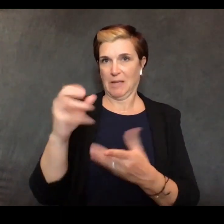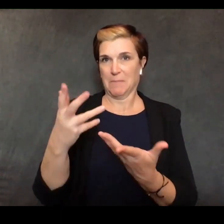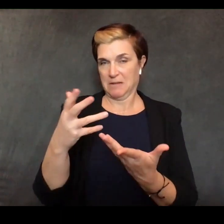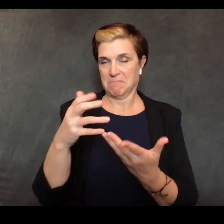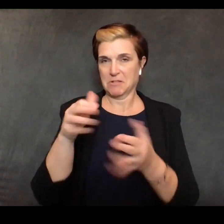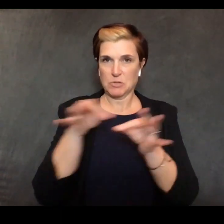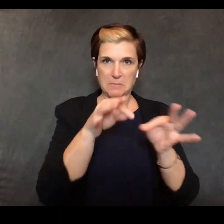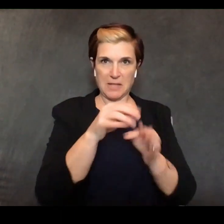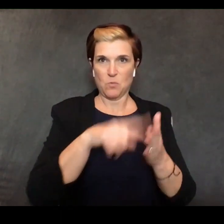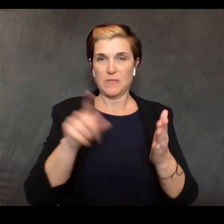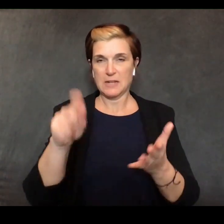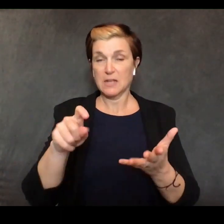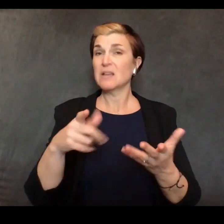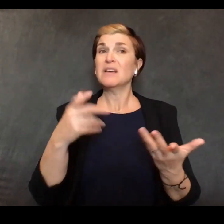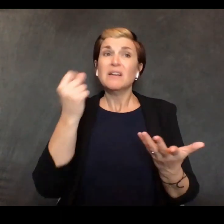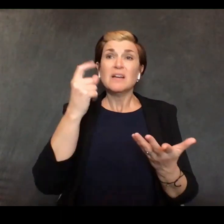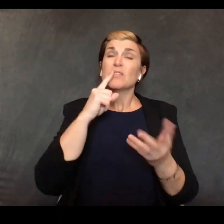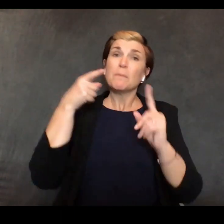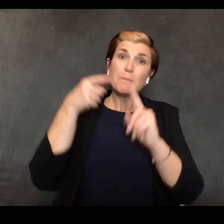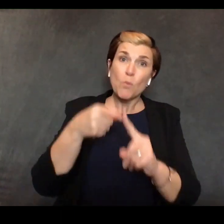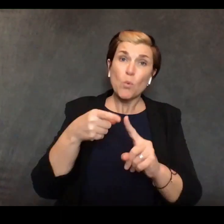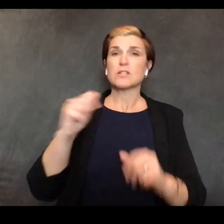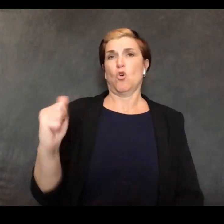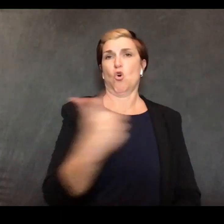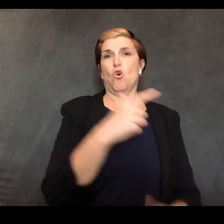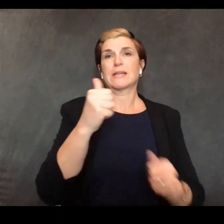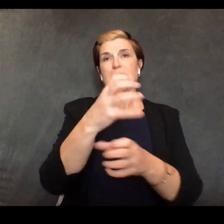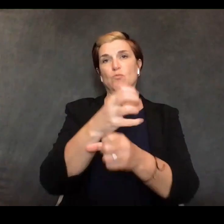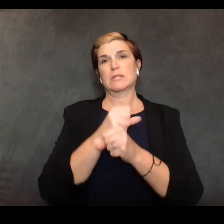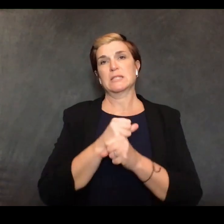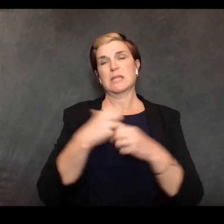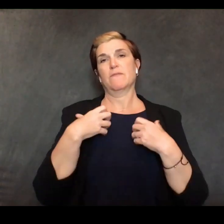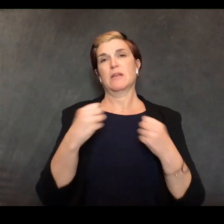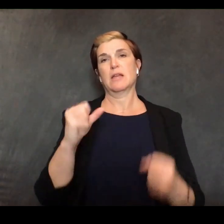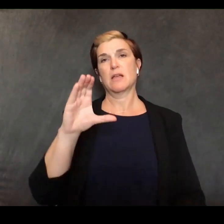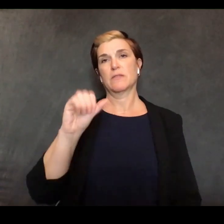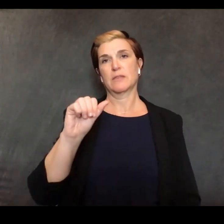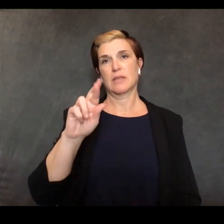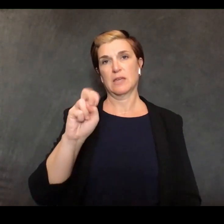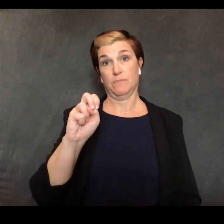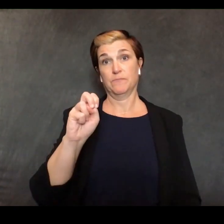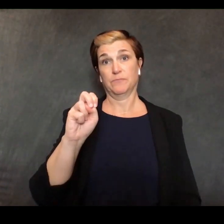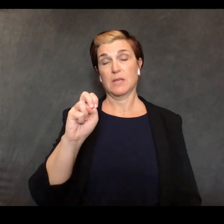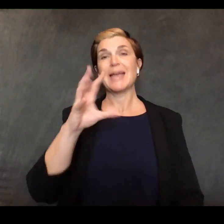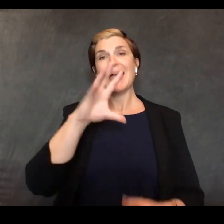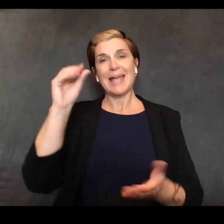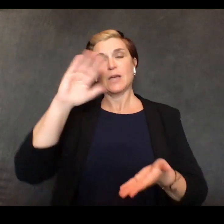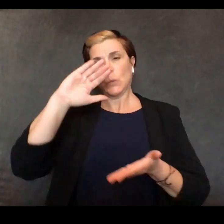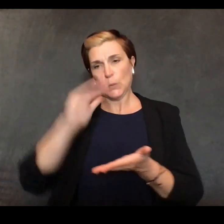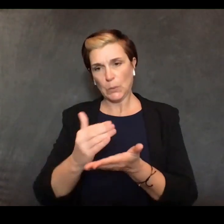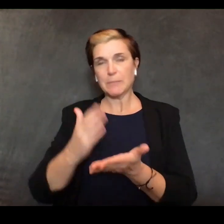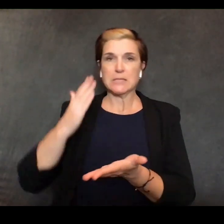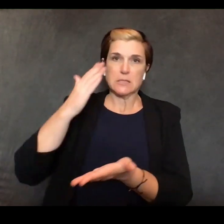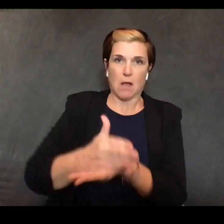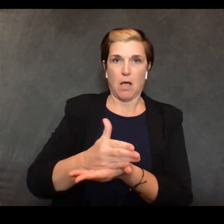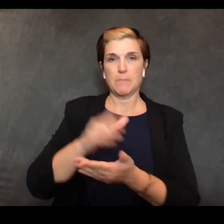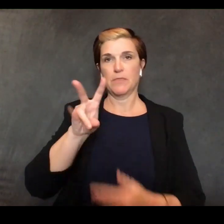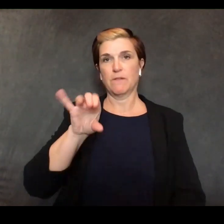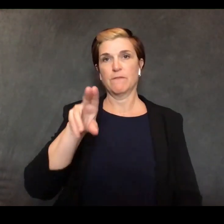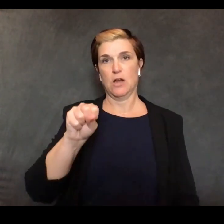during this outbreak and limiting the spread of the virus the impact of this historic action simply cannot be overstated in